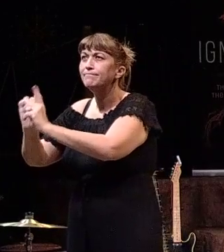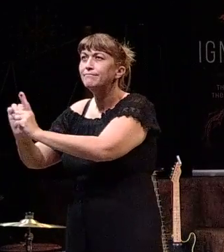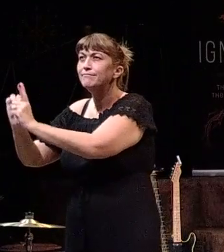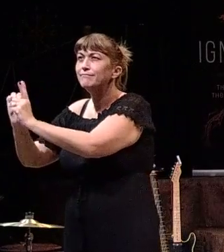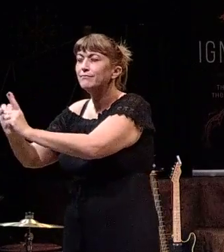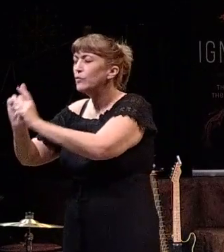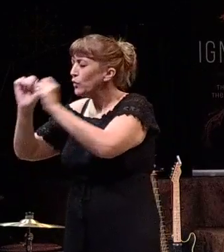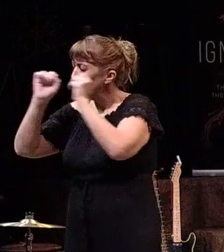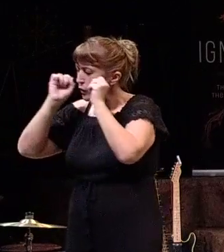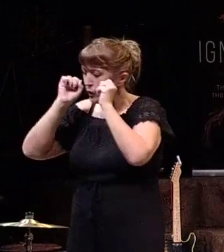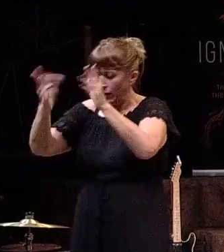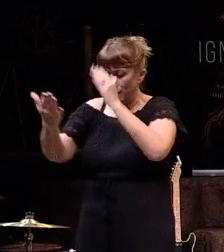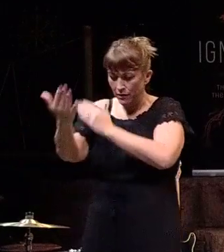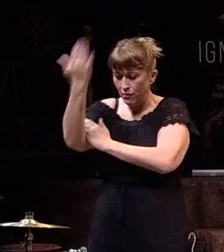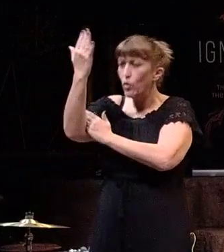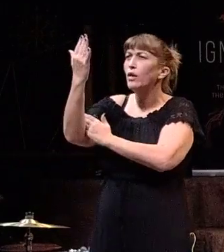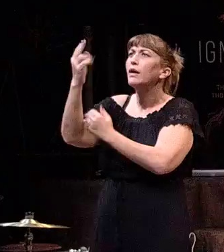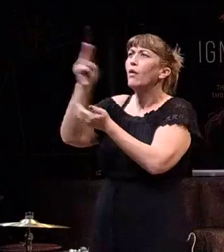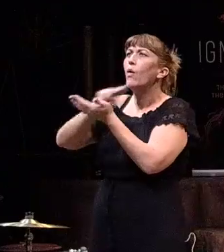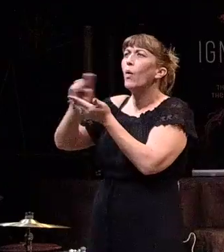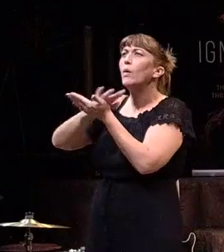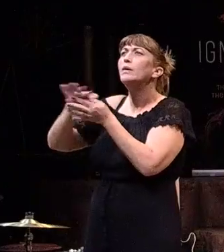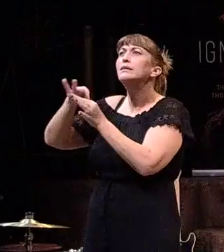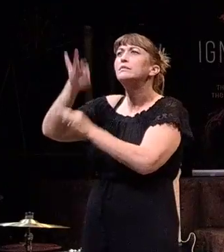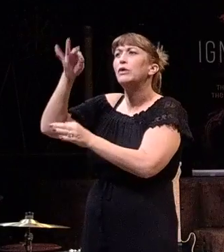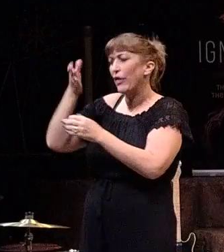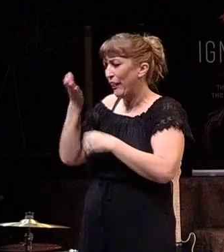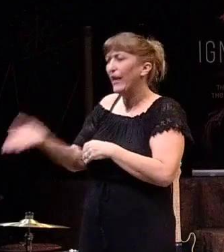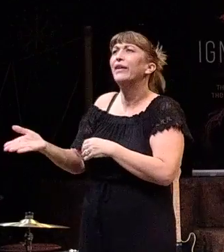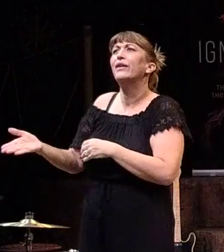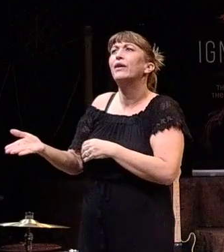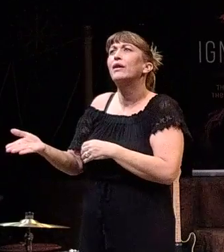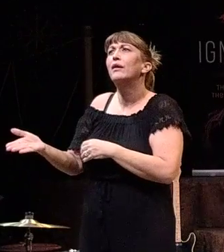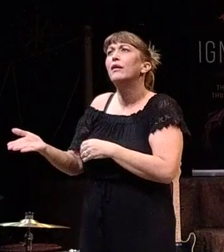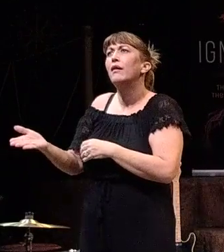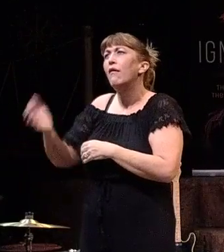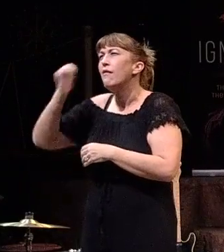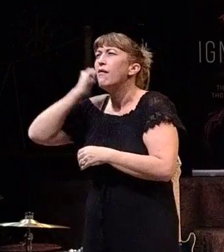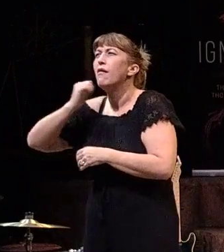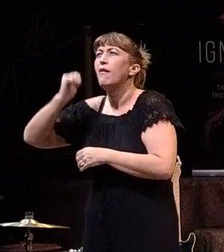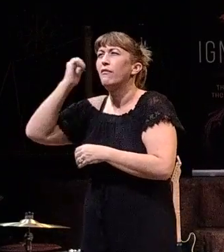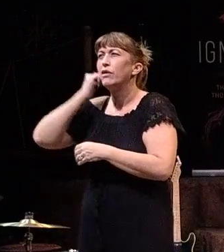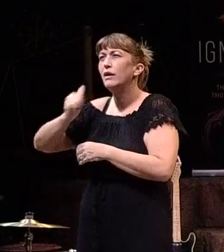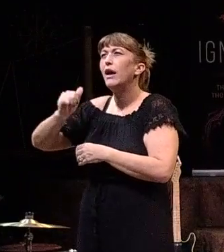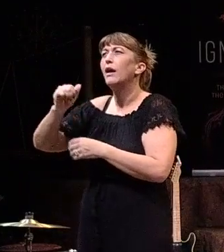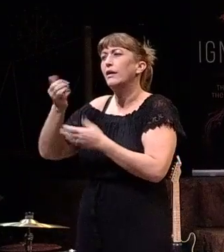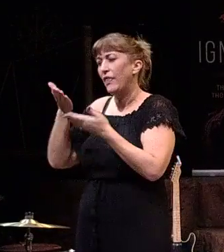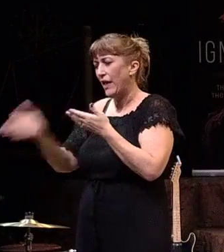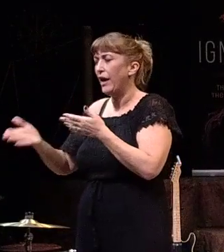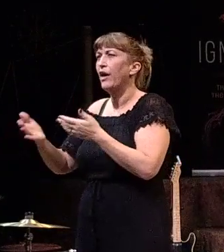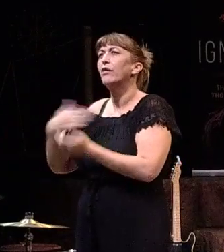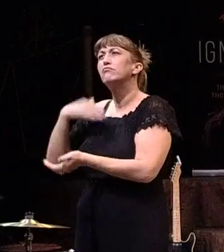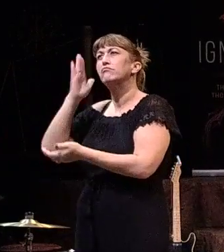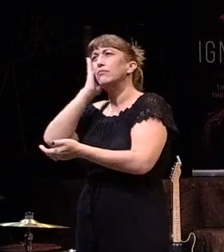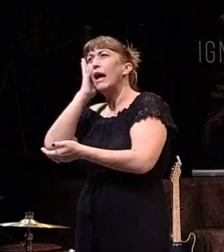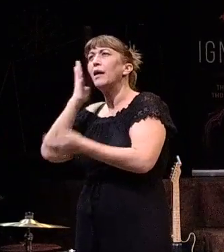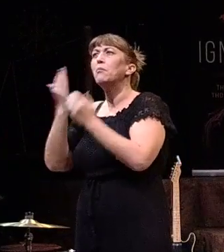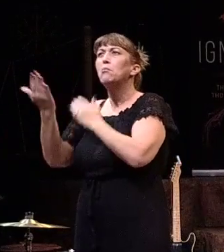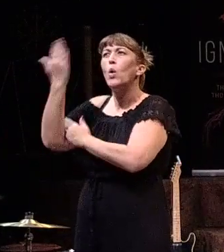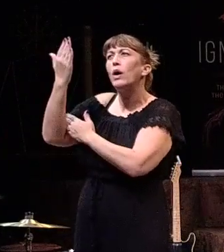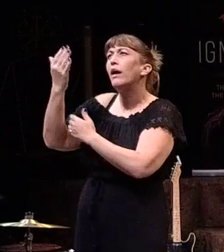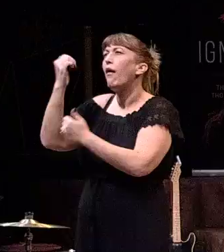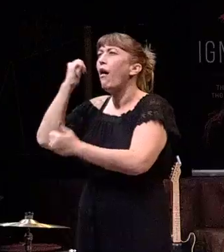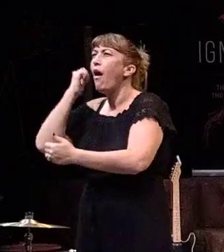Where we wake up in the morning and He's there. As we go through our day, He's there. As we go to bed at night, He's there.